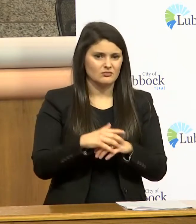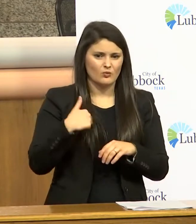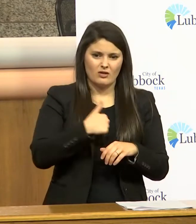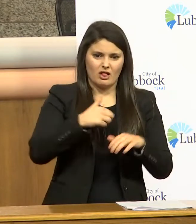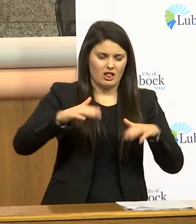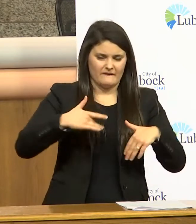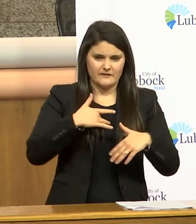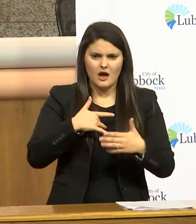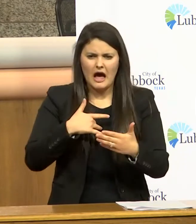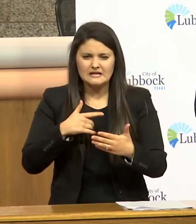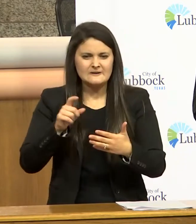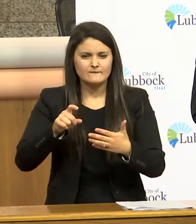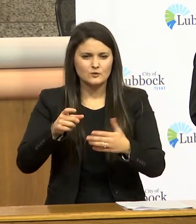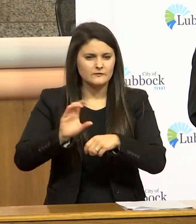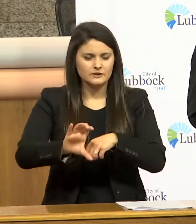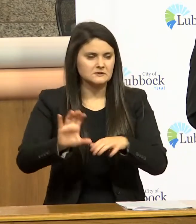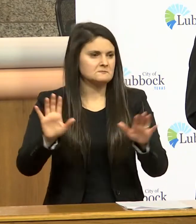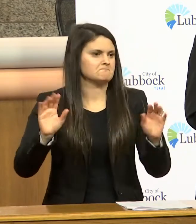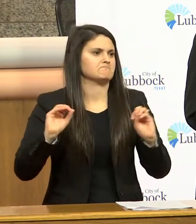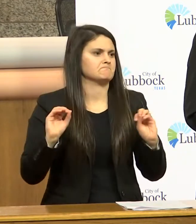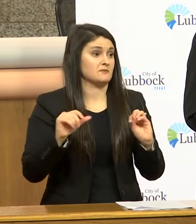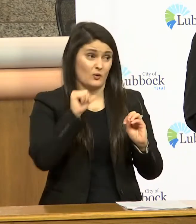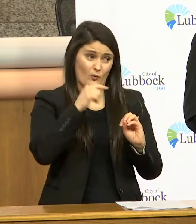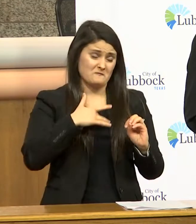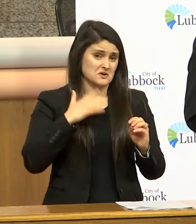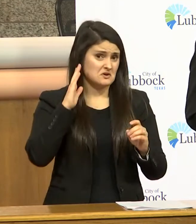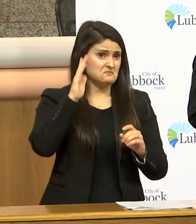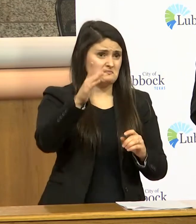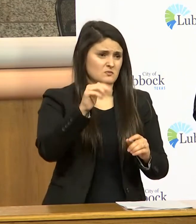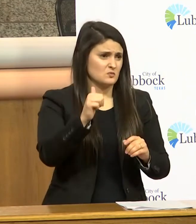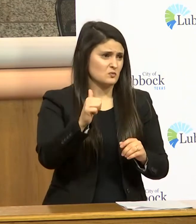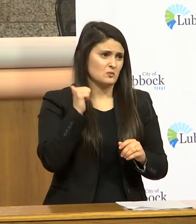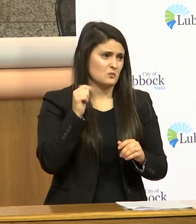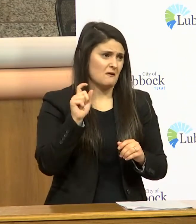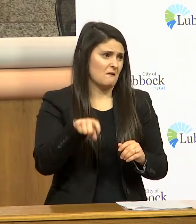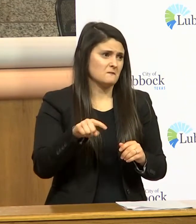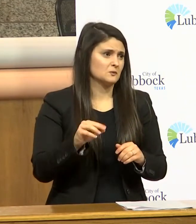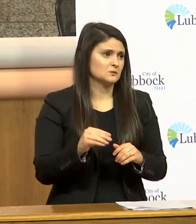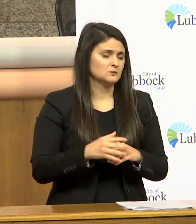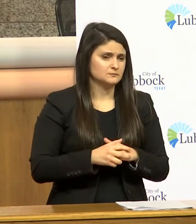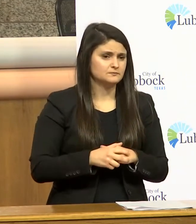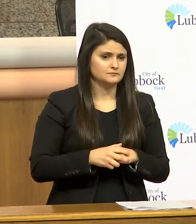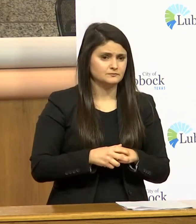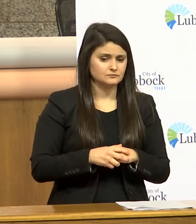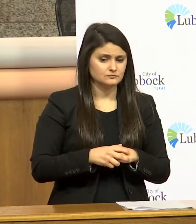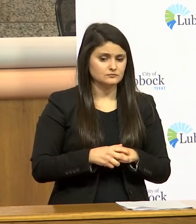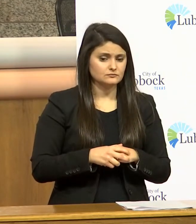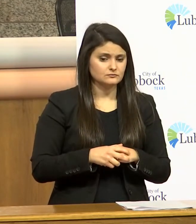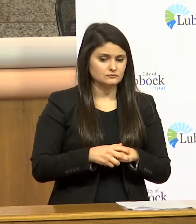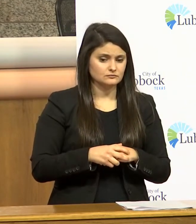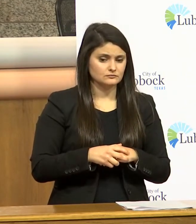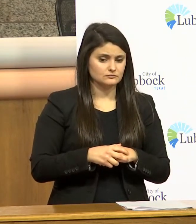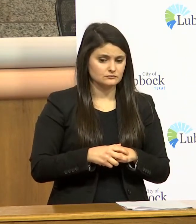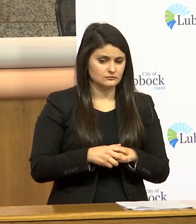to any of that and i don't think we will i don't think we will so